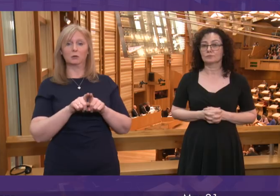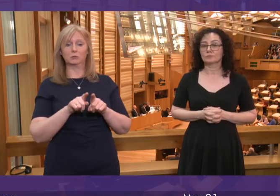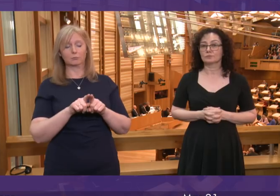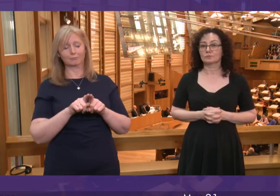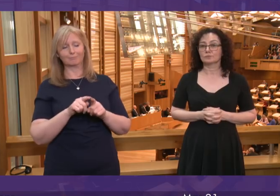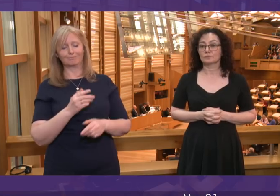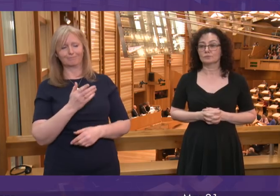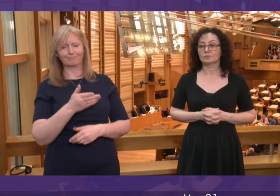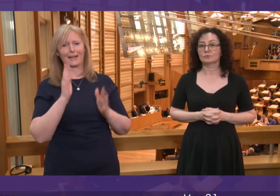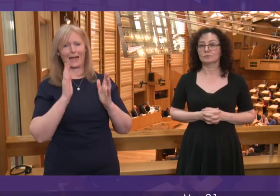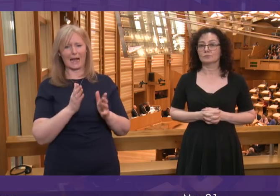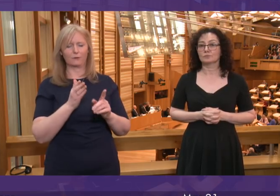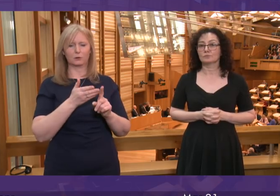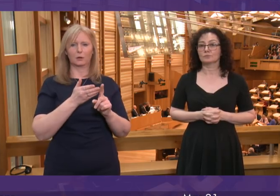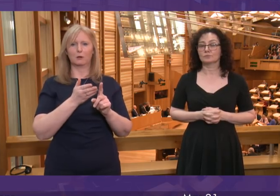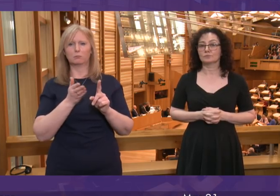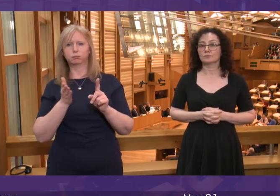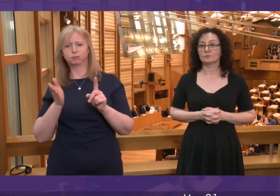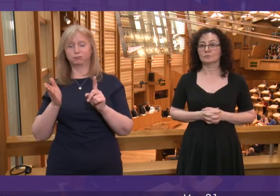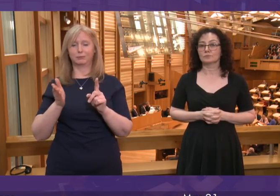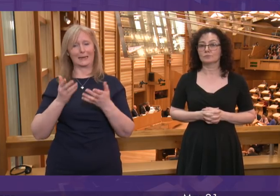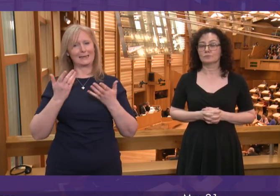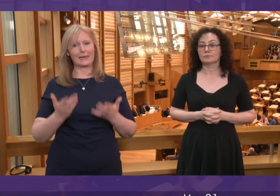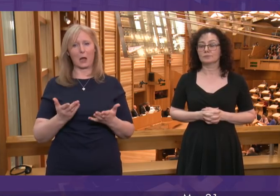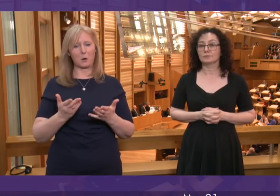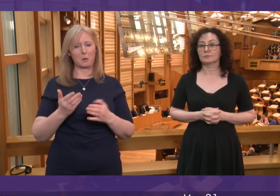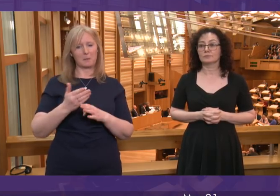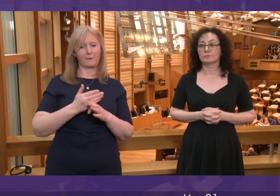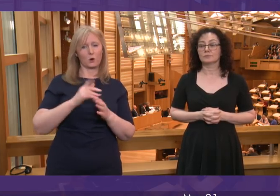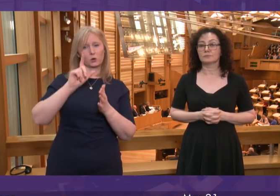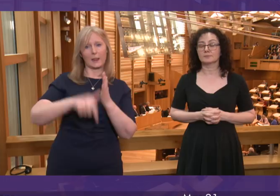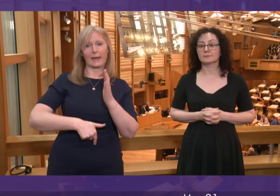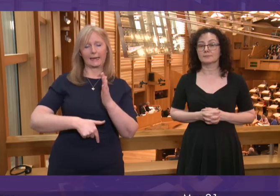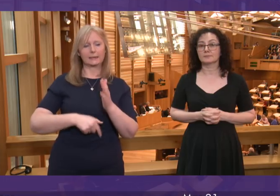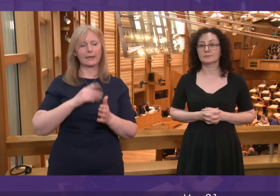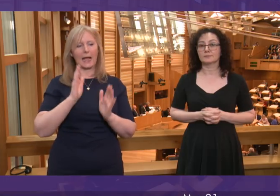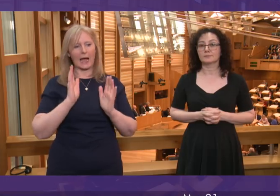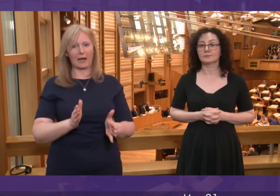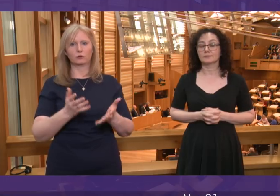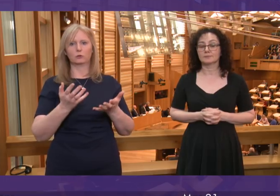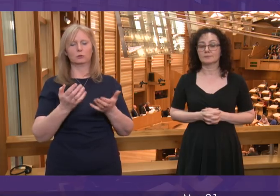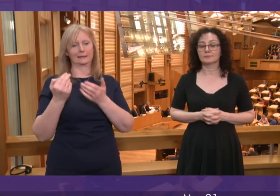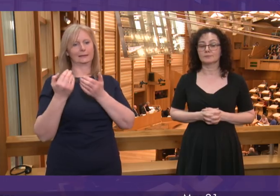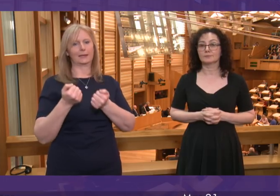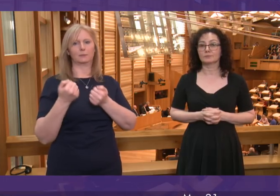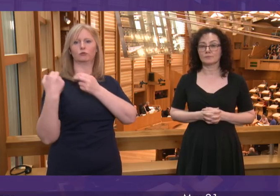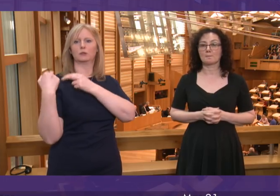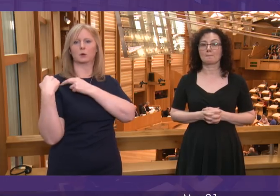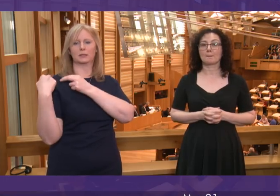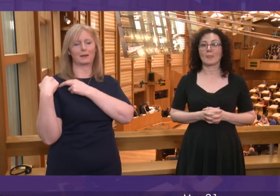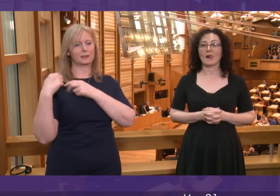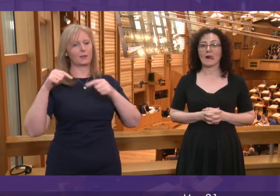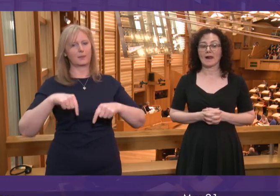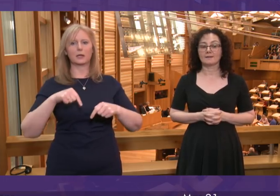She must change course now before it is too late and she must bear responsibility for the mess this country is in.